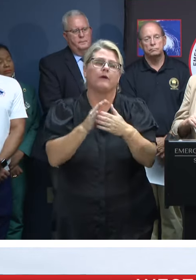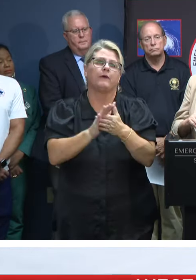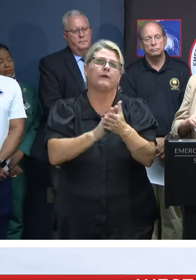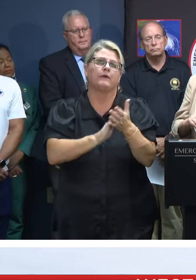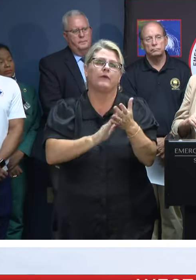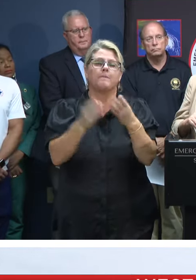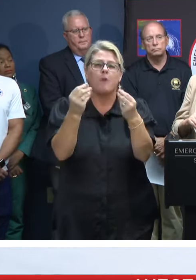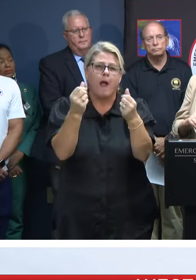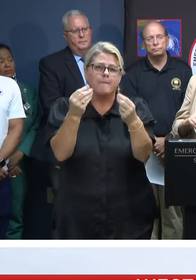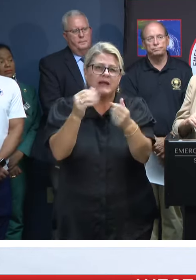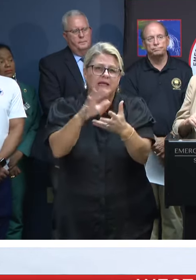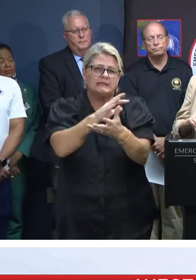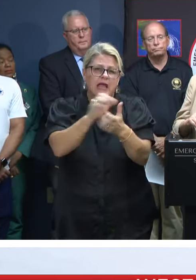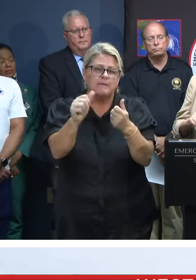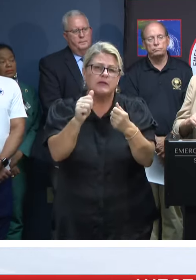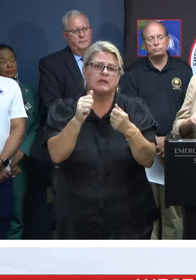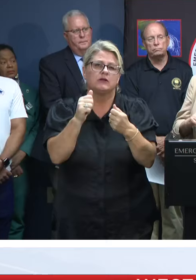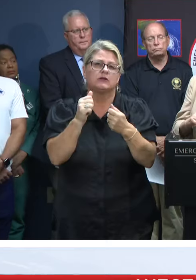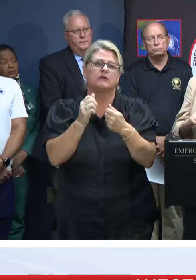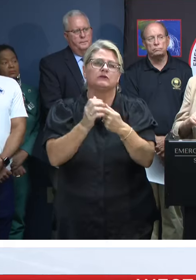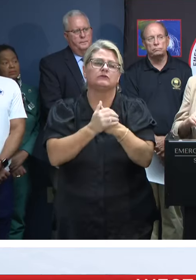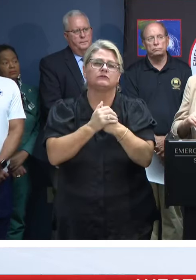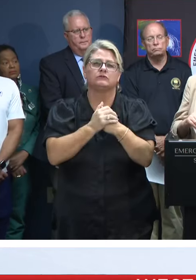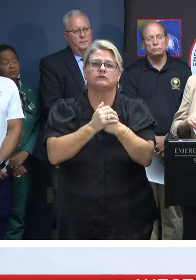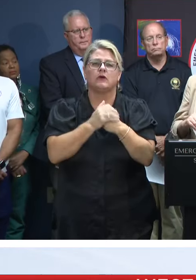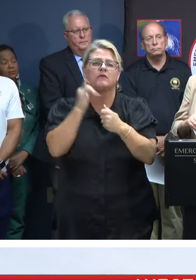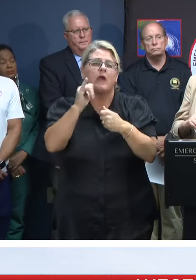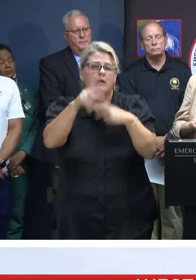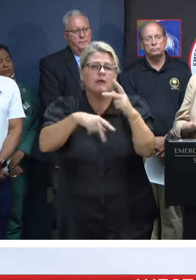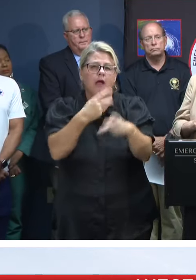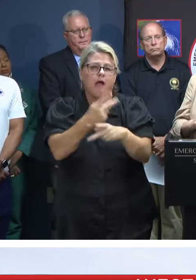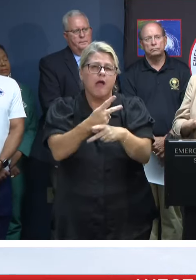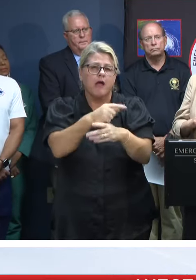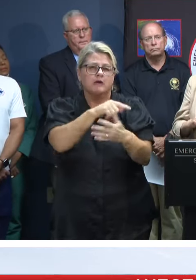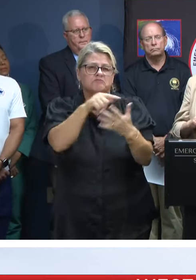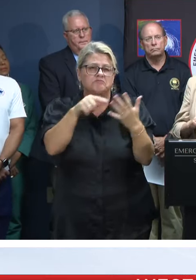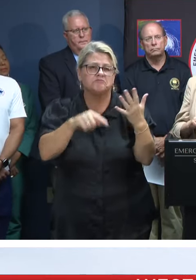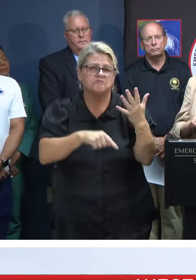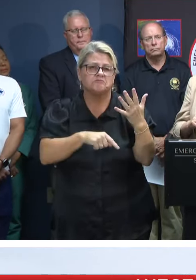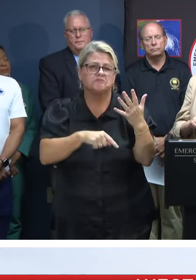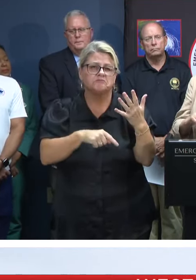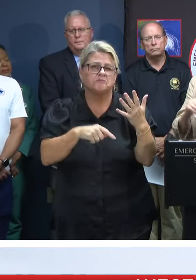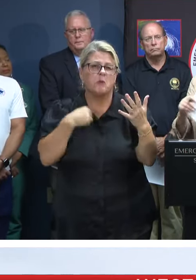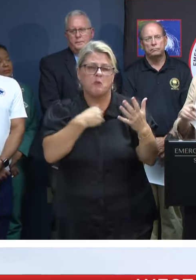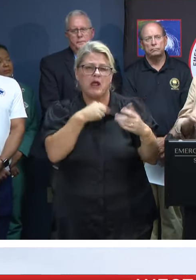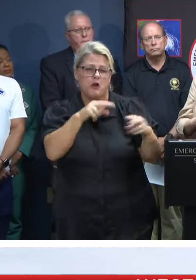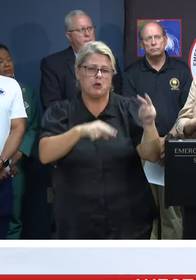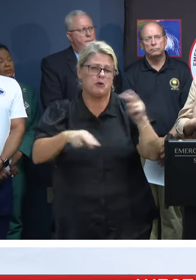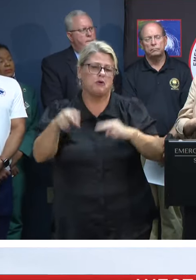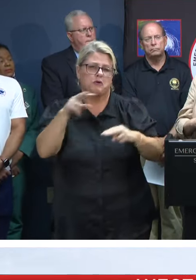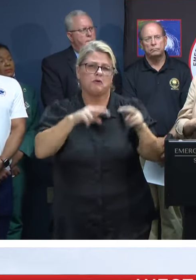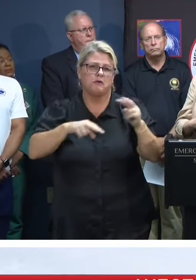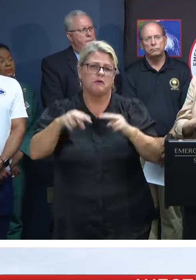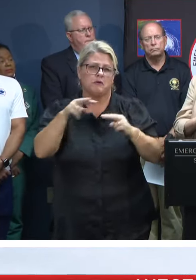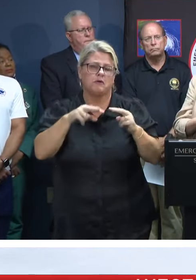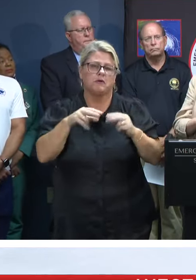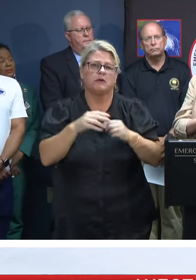property damage, you know, those types of things. But we look at probably